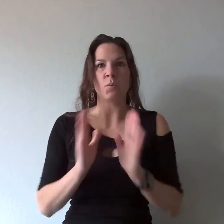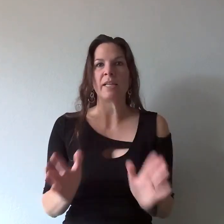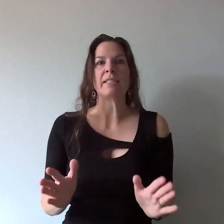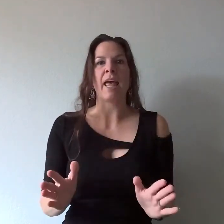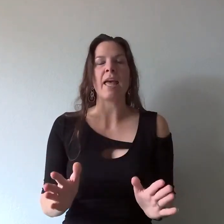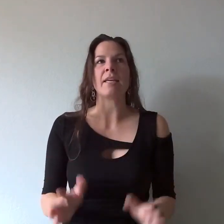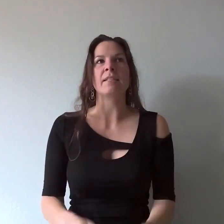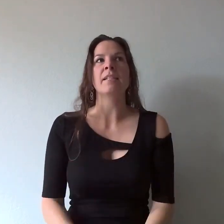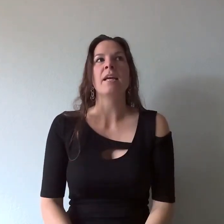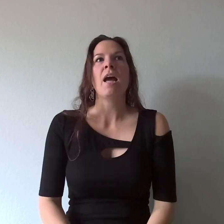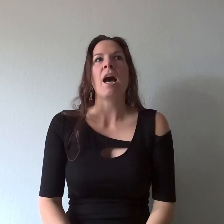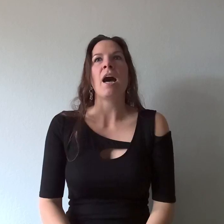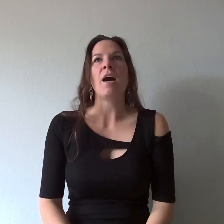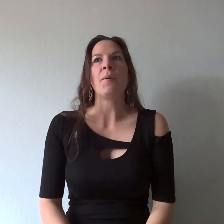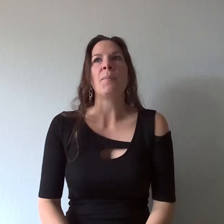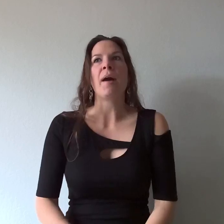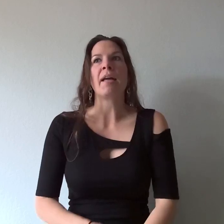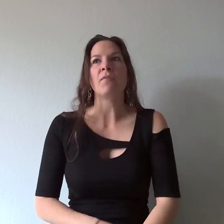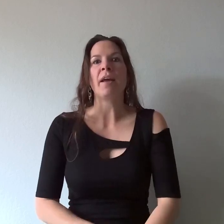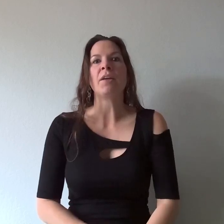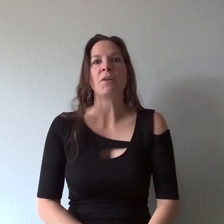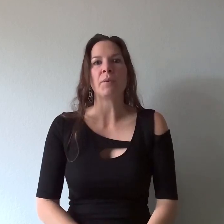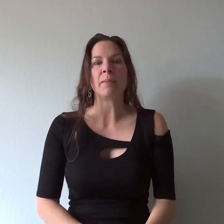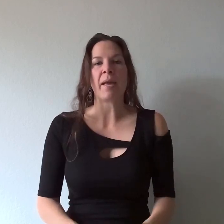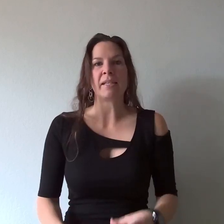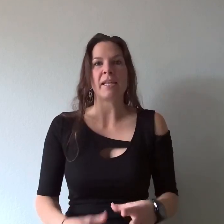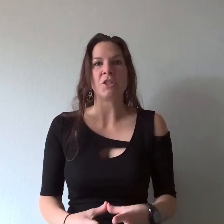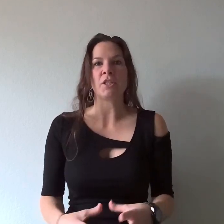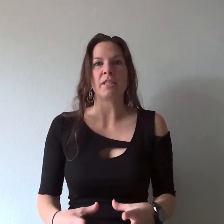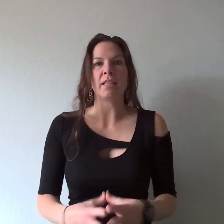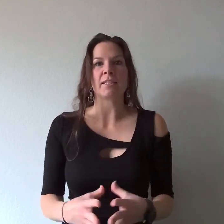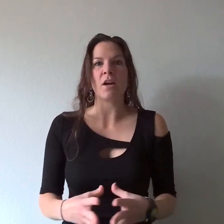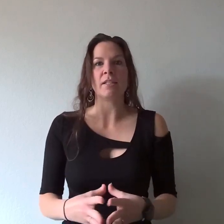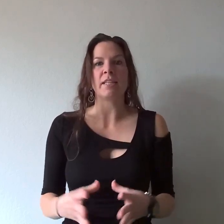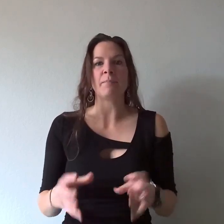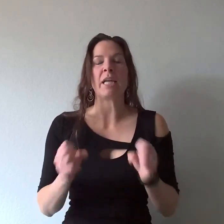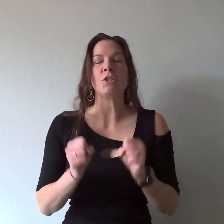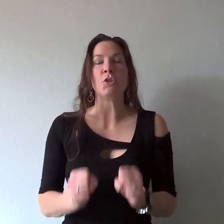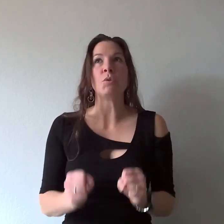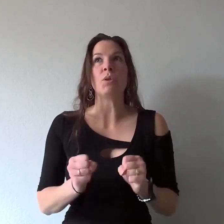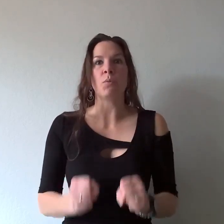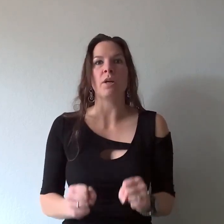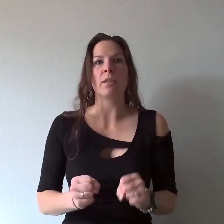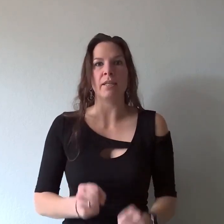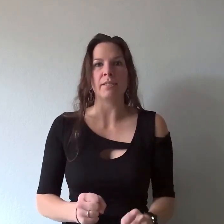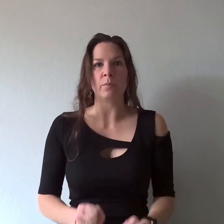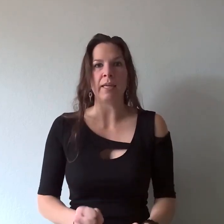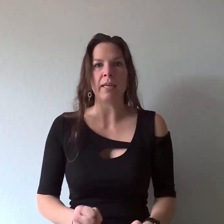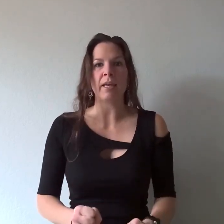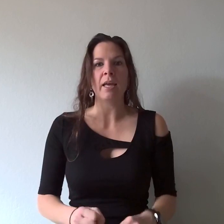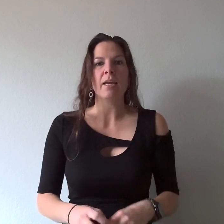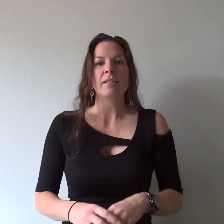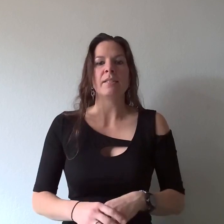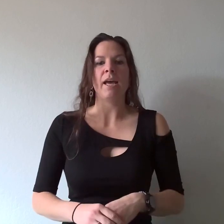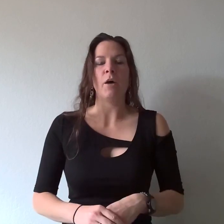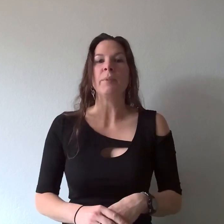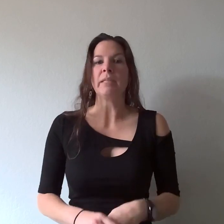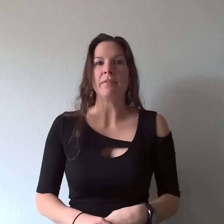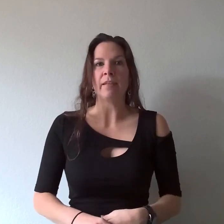wit's end I invite you to really pay attention to this concept and do the work this week to help alleviate